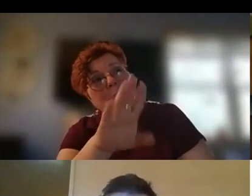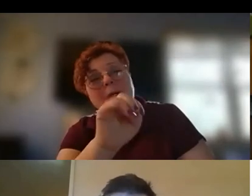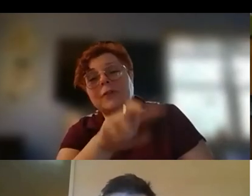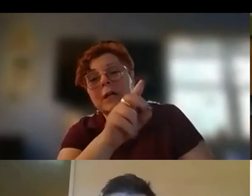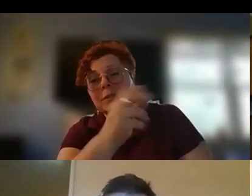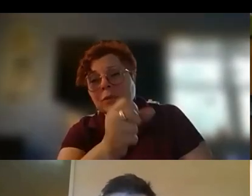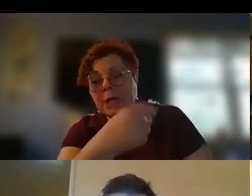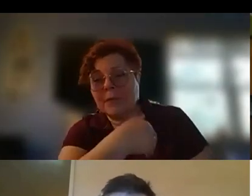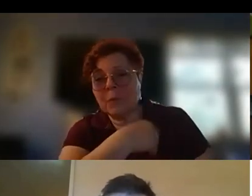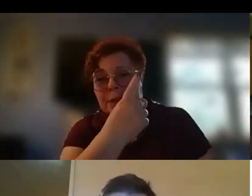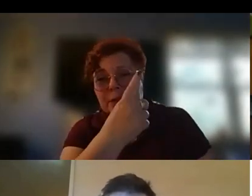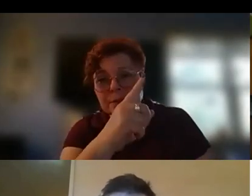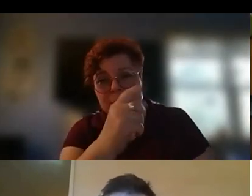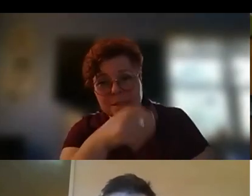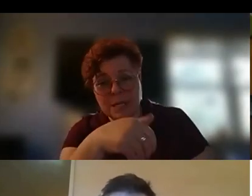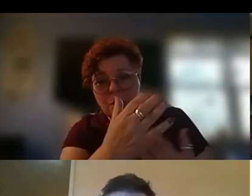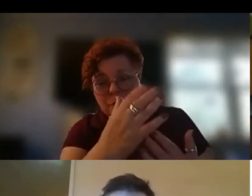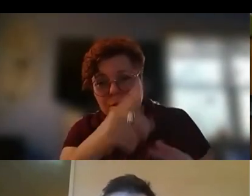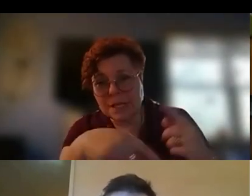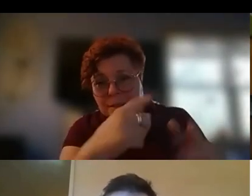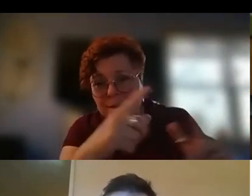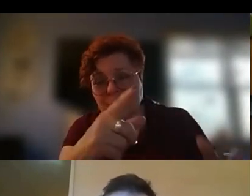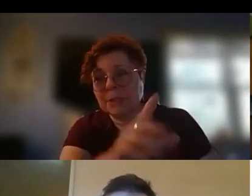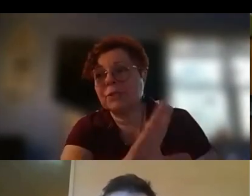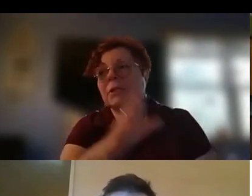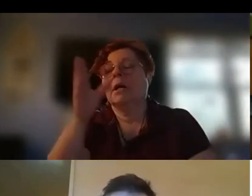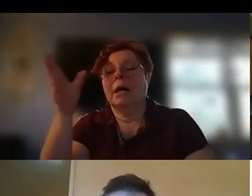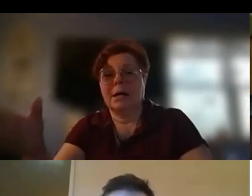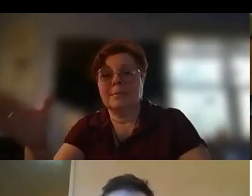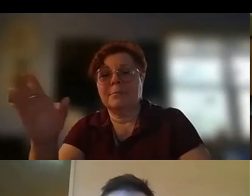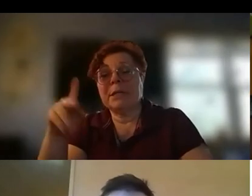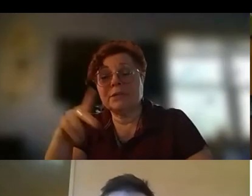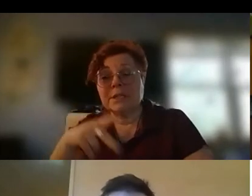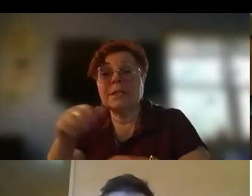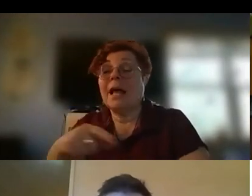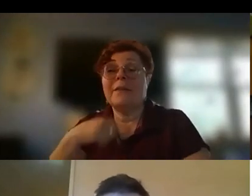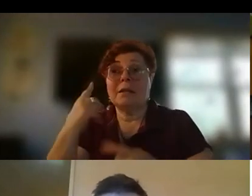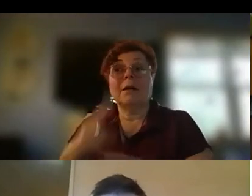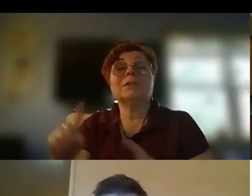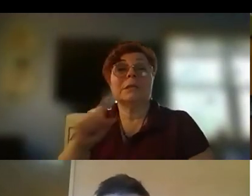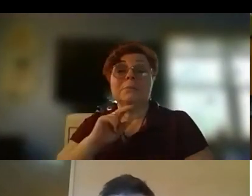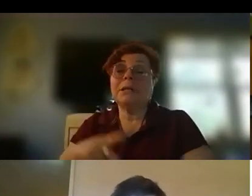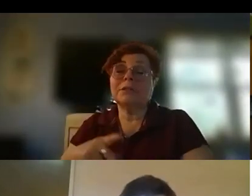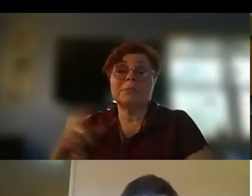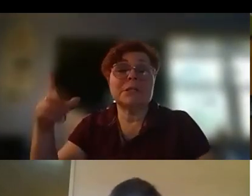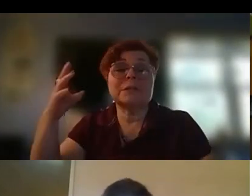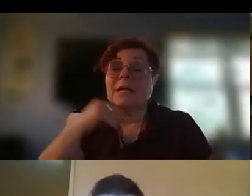Bedford High School would have it one year since they offered sign language, um, Pinkerton. And then ultimately Pinkerton, because that